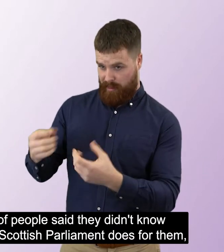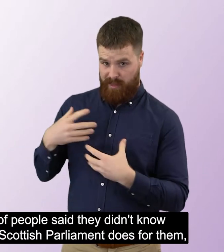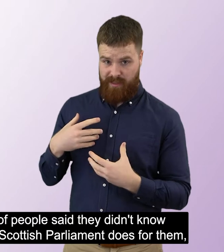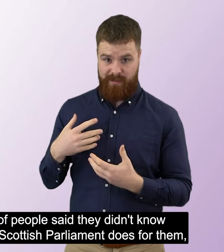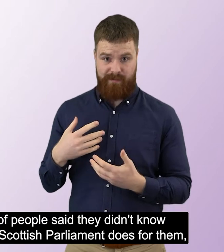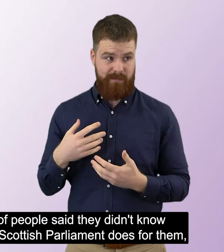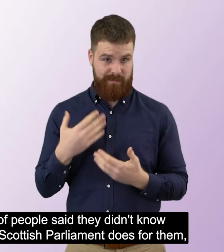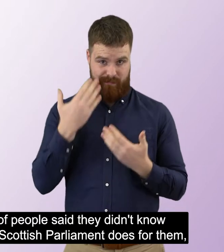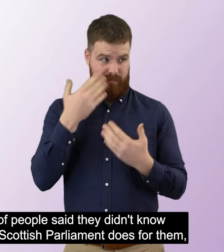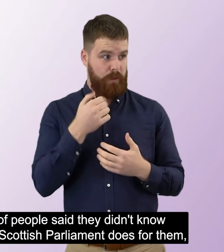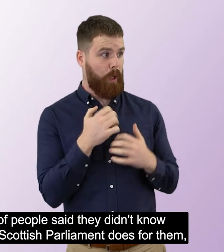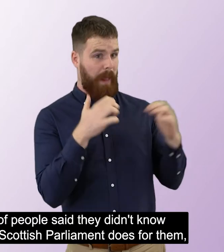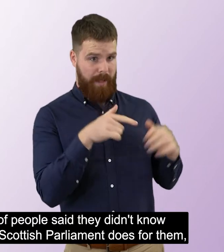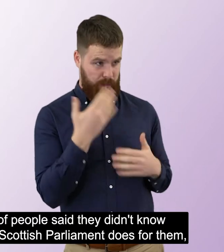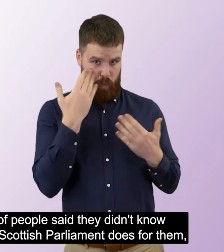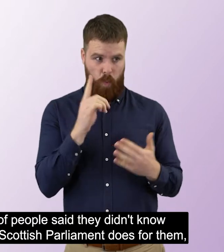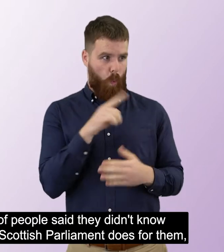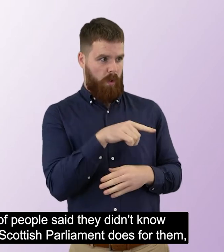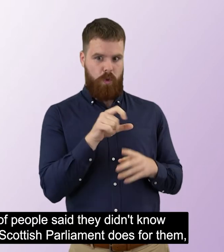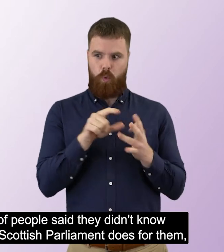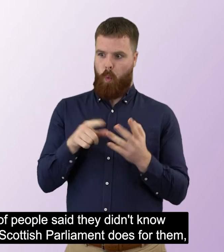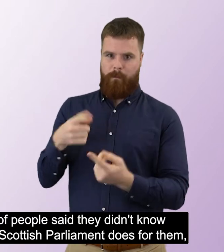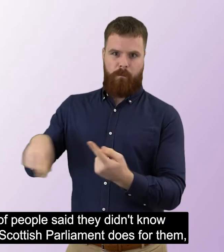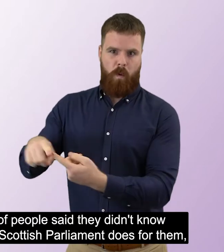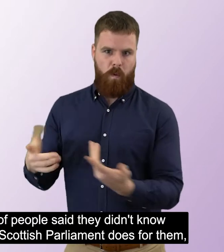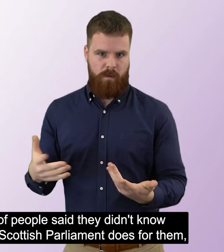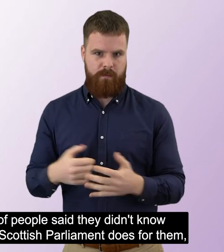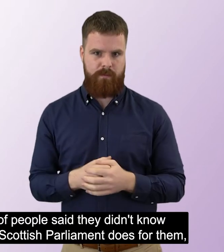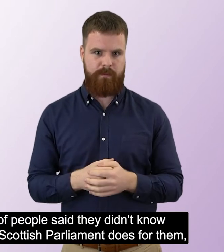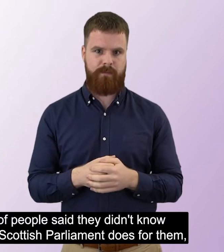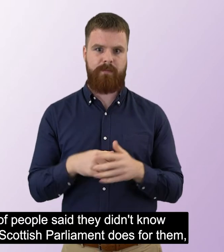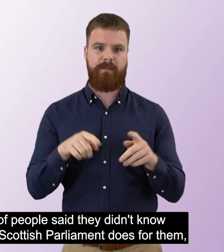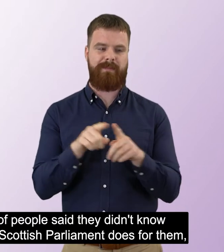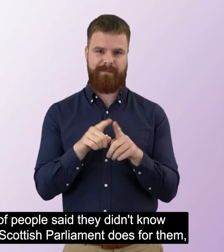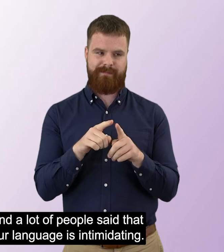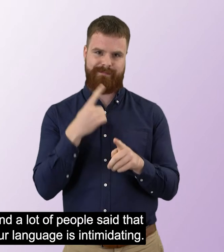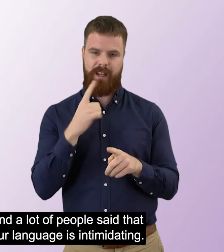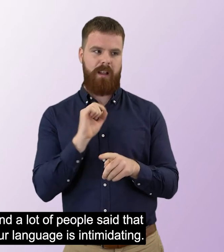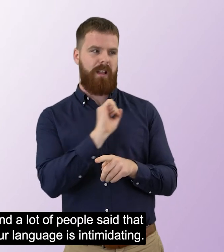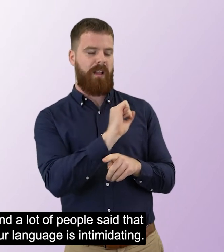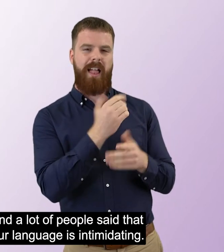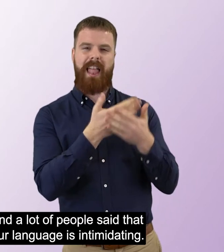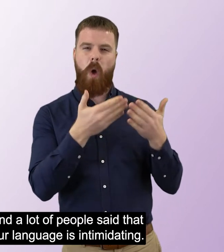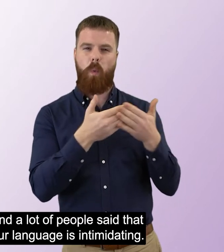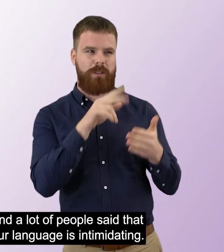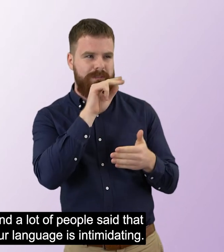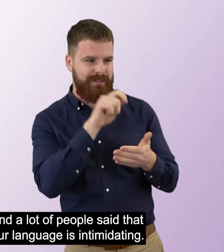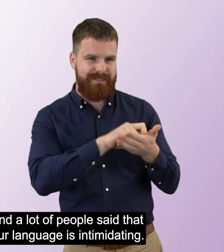A lot of people said they didn't know what the Scottish Parliament does for them, and a lot of people said that our language is intimidating.